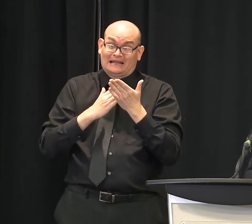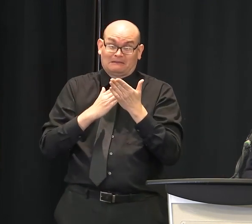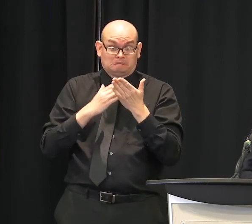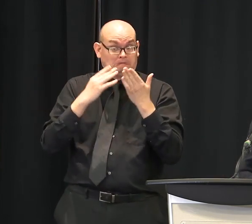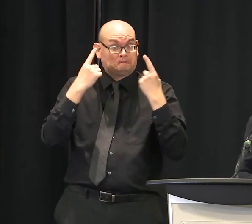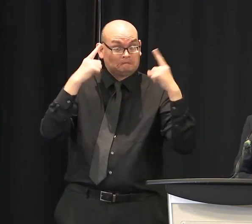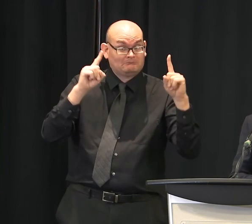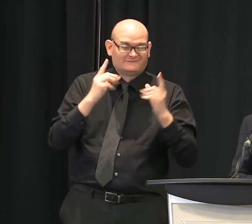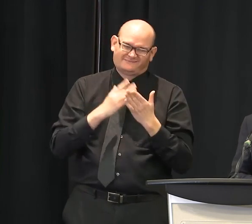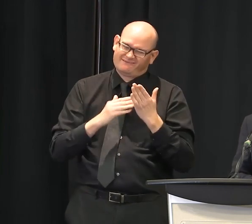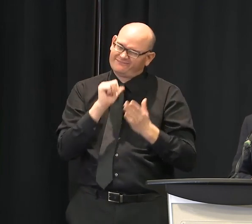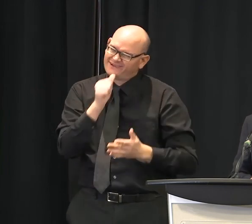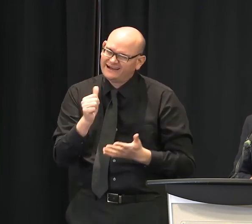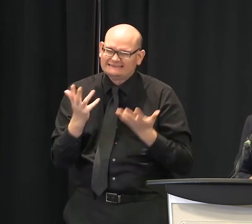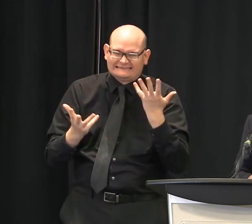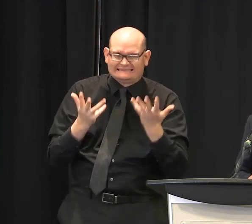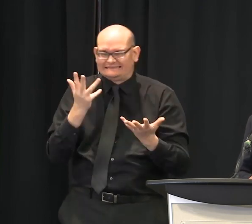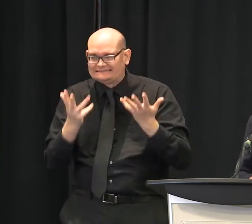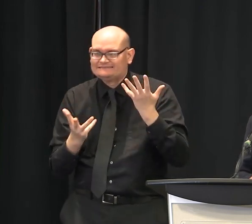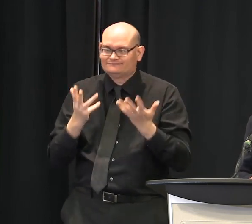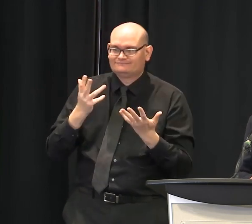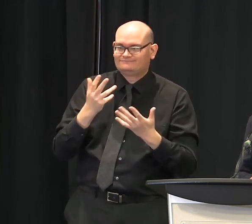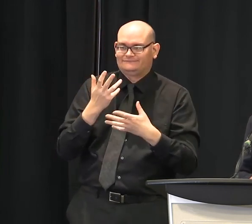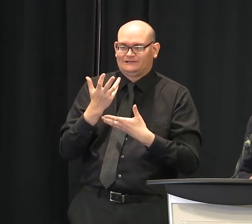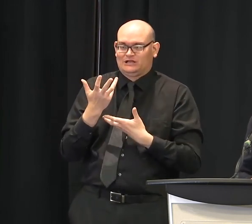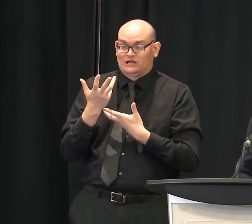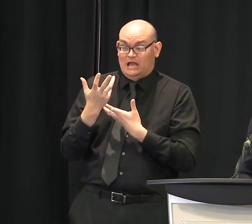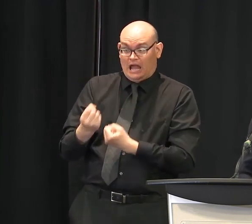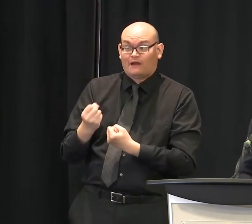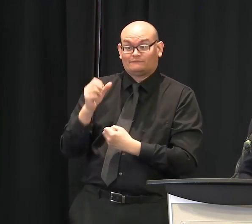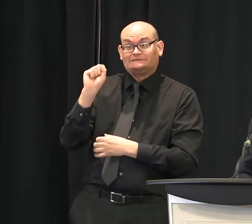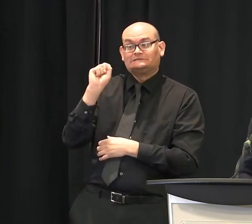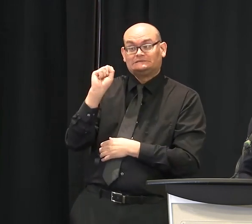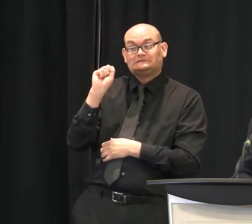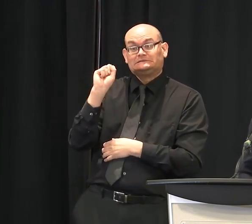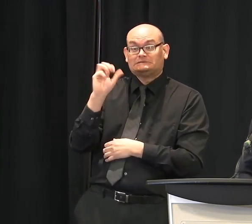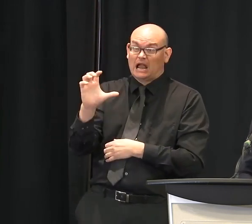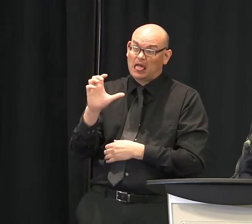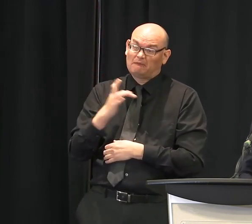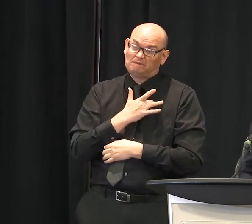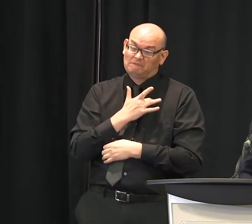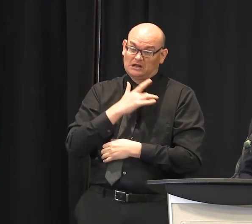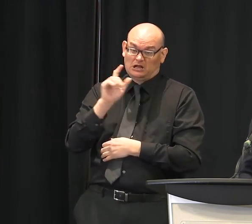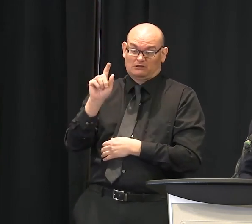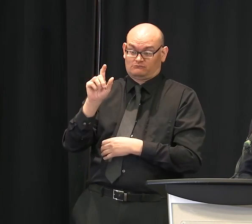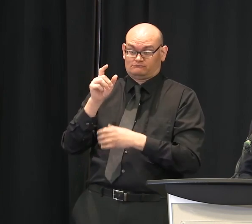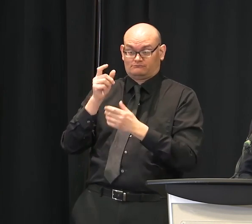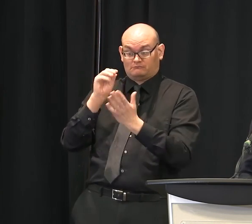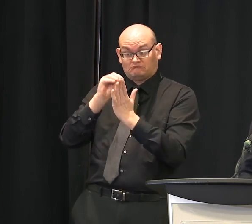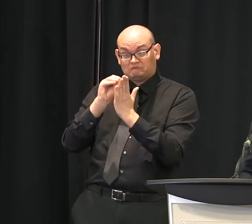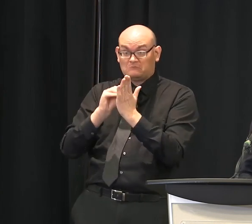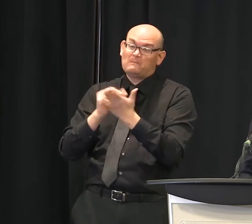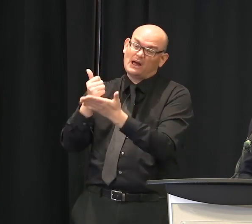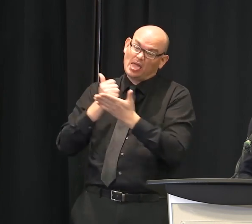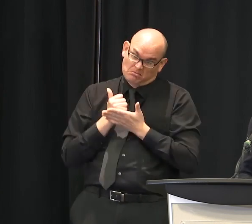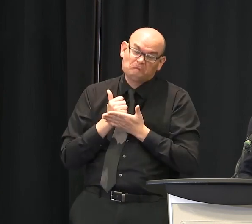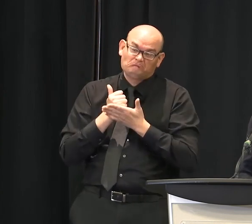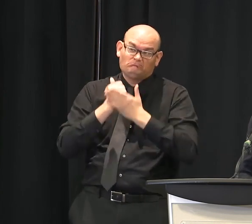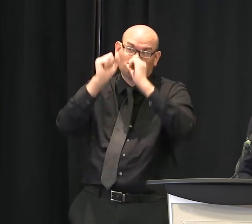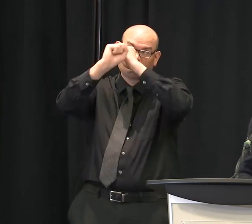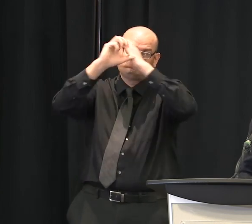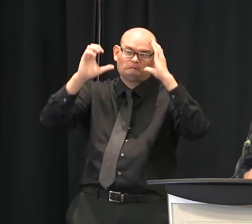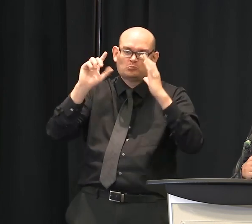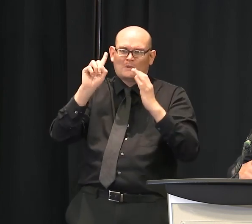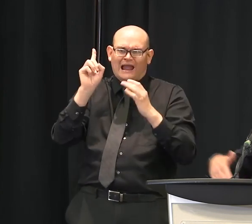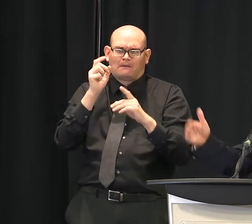I think there will be a lot of positions, and I also saw the number of people who are part of that process now as opposed to a